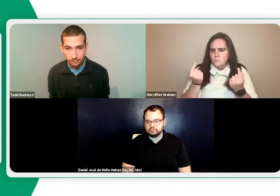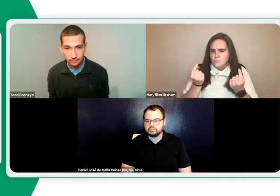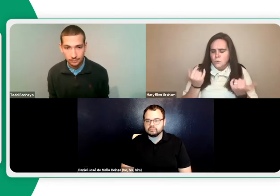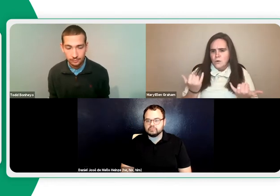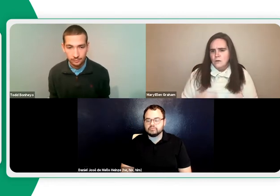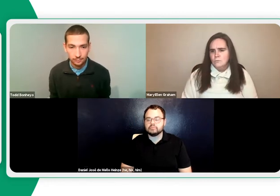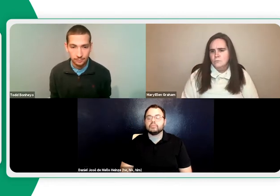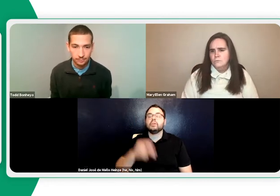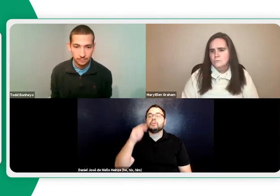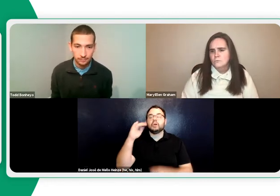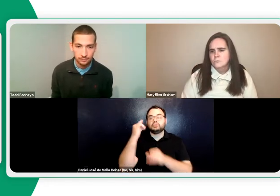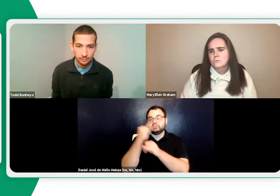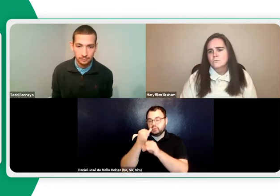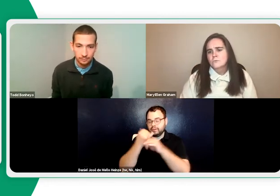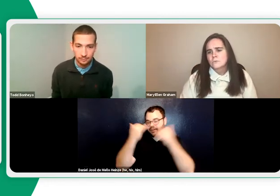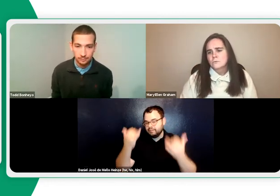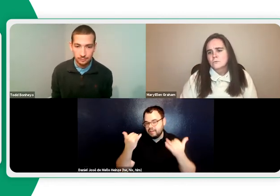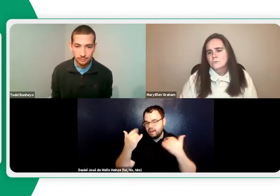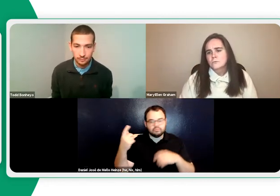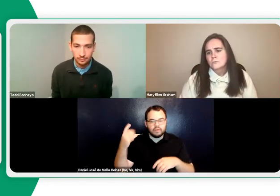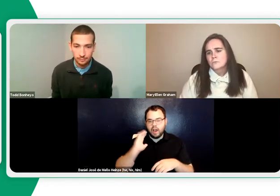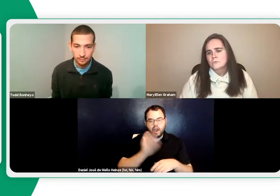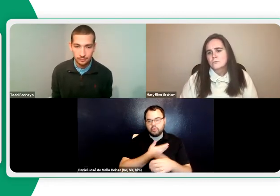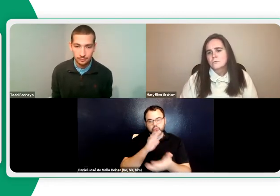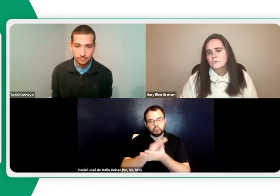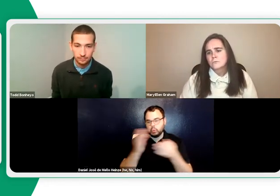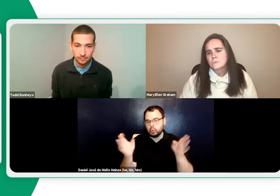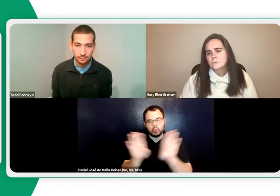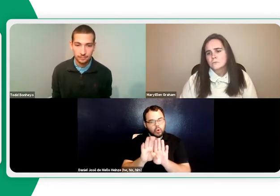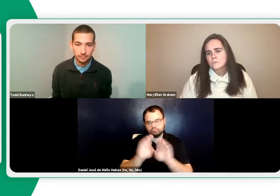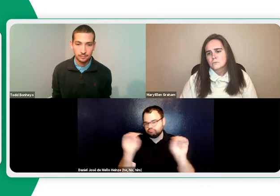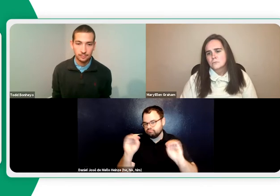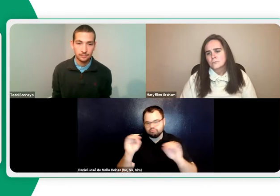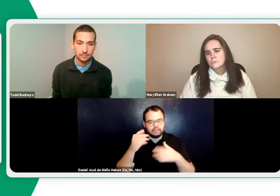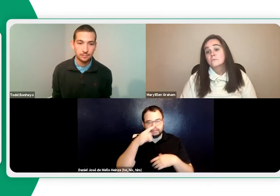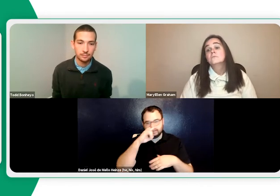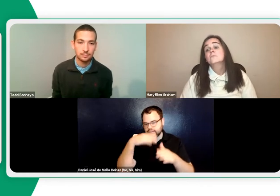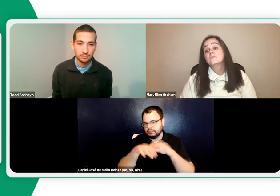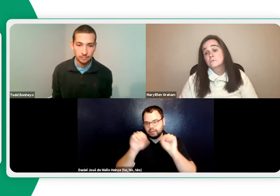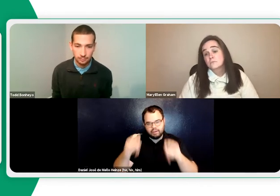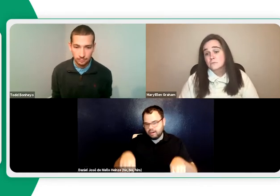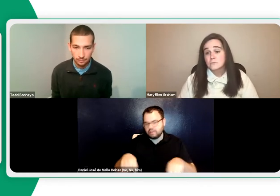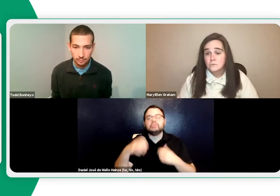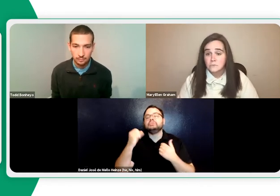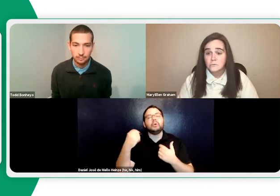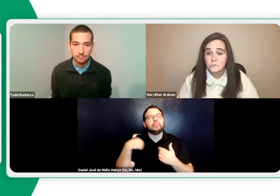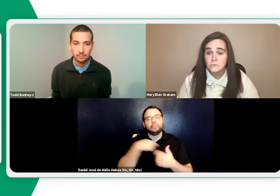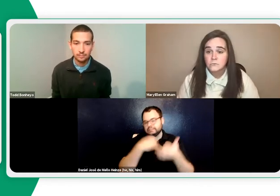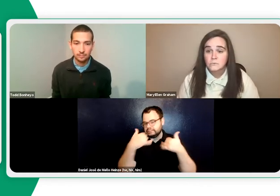what are you doing now at NMSD, the New Mexico School for the Deaf? At NMSD, our school has been closed. We don't have